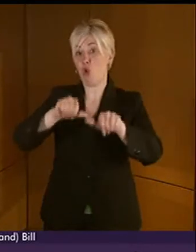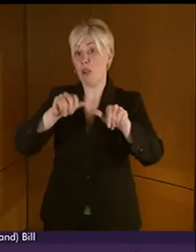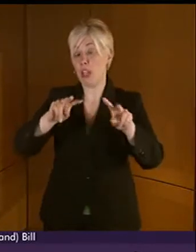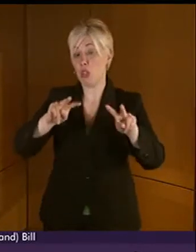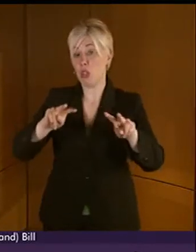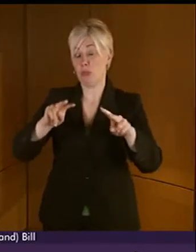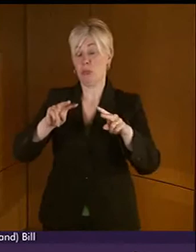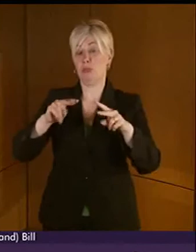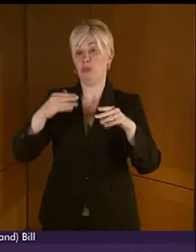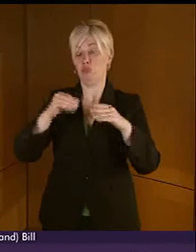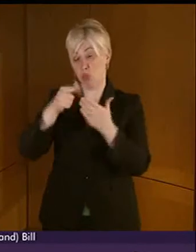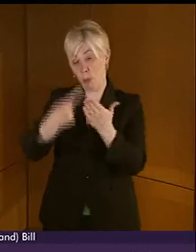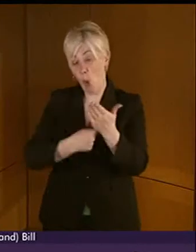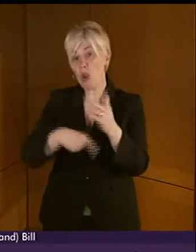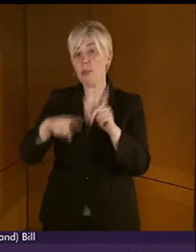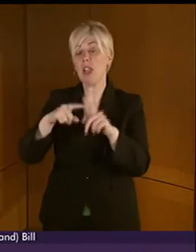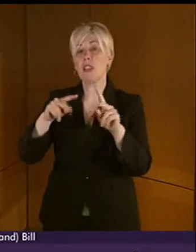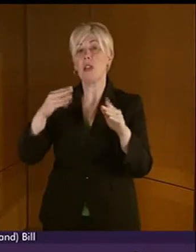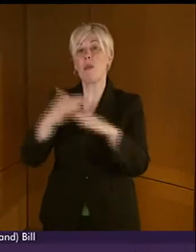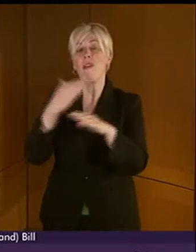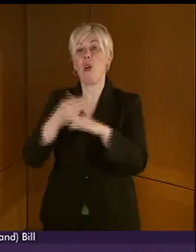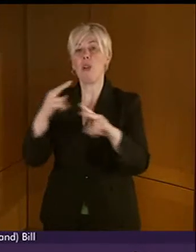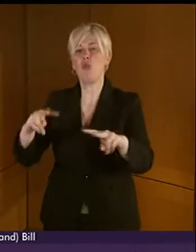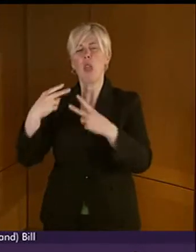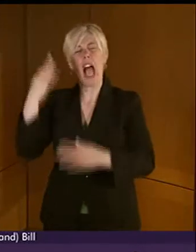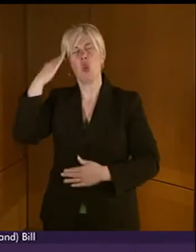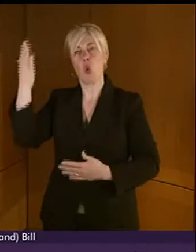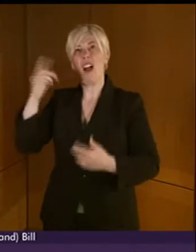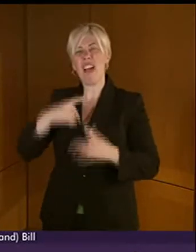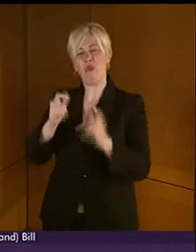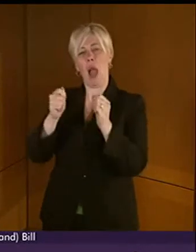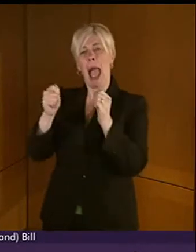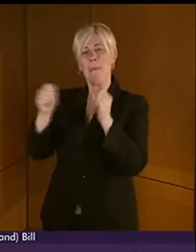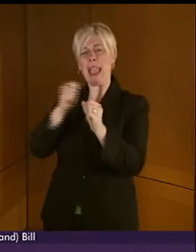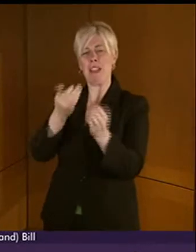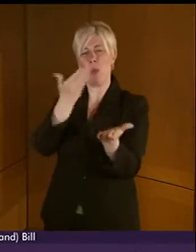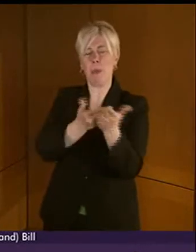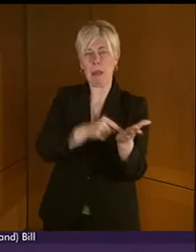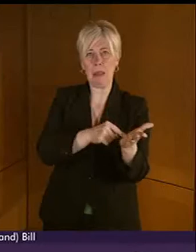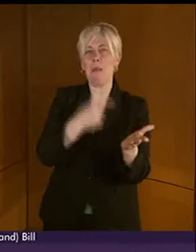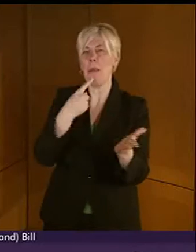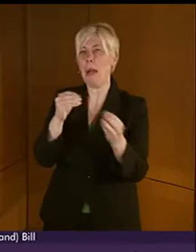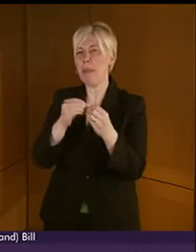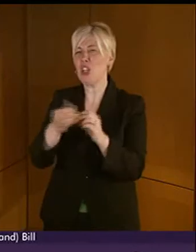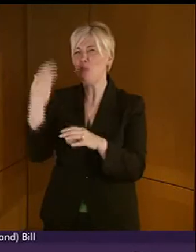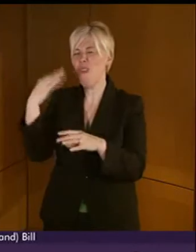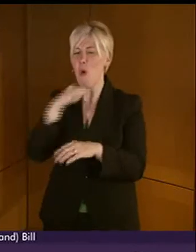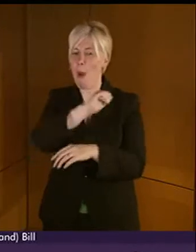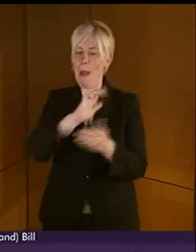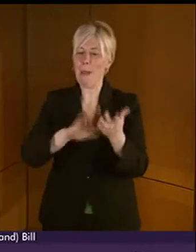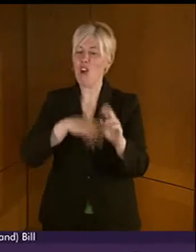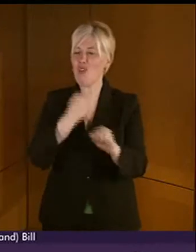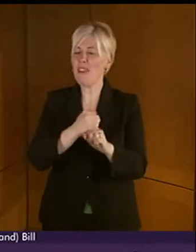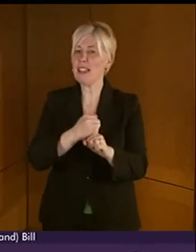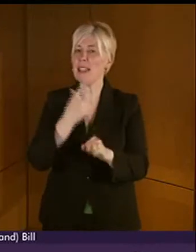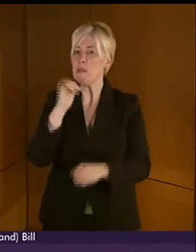reviews. I don't know whether I've got to bring forward an amendment, but I did mention it earlier and Mark Griffin seemed to be